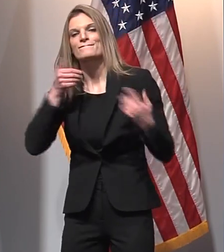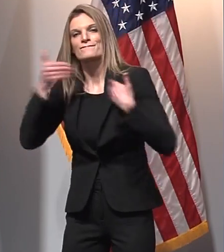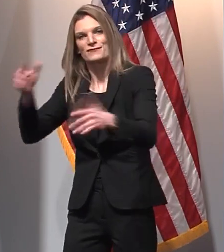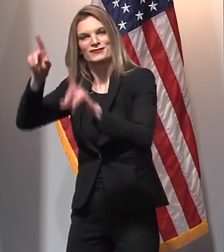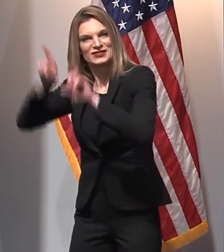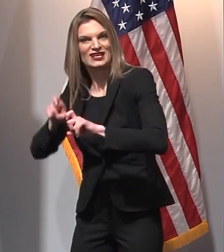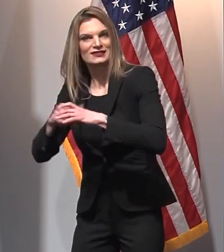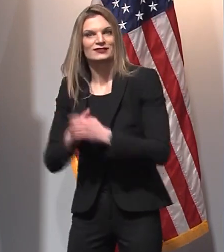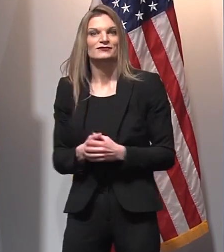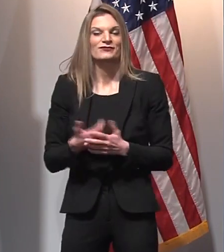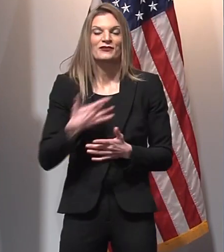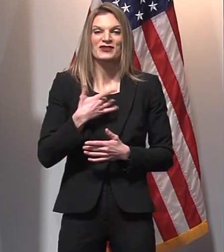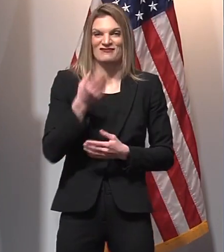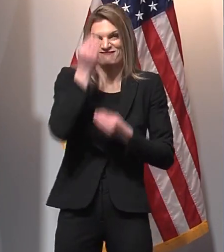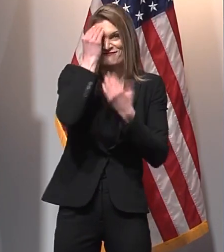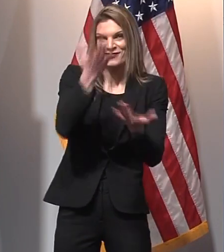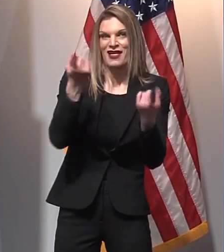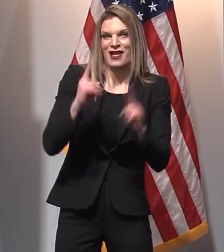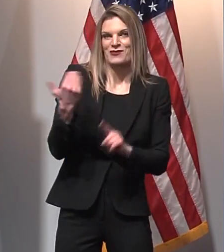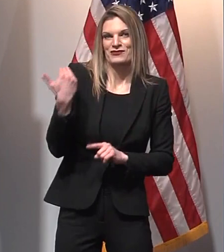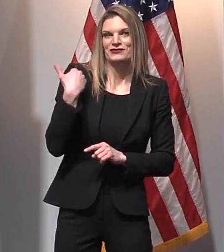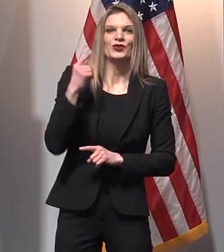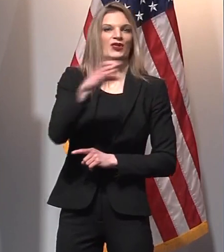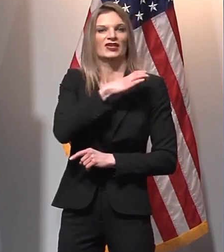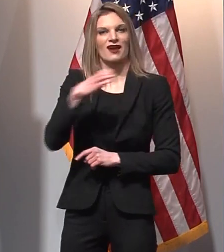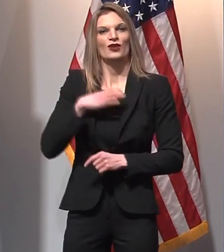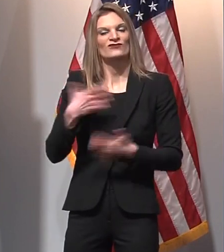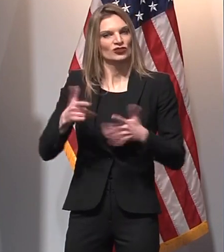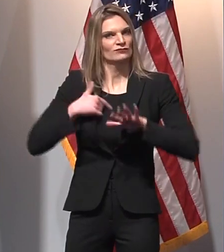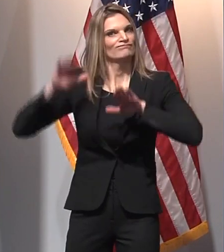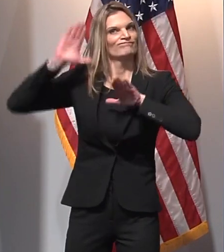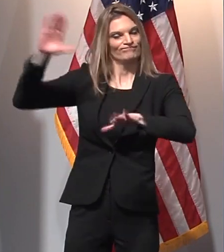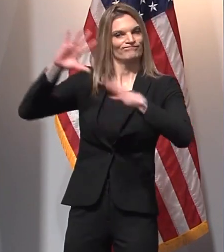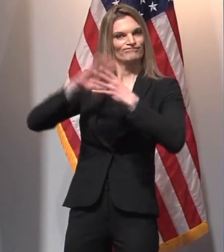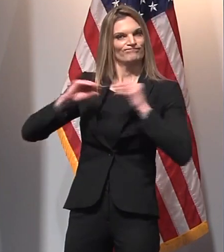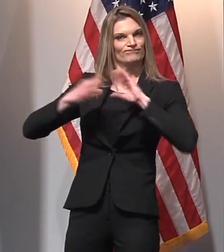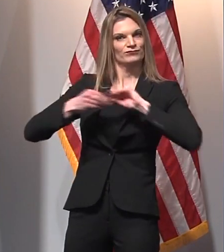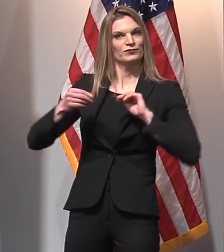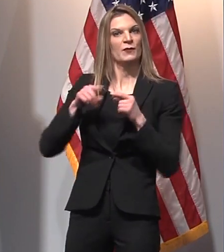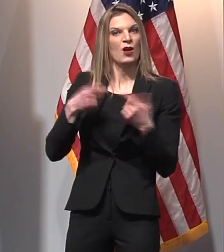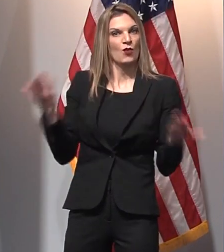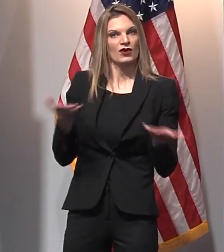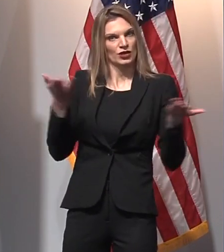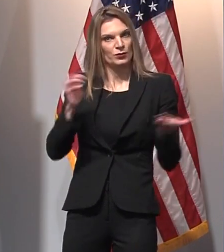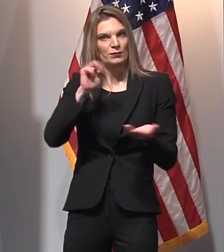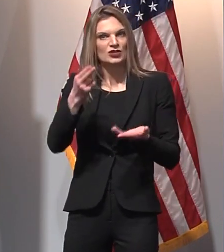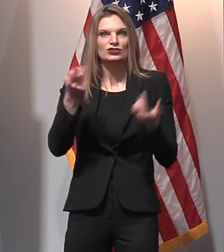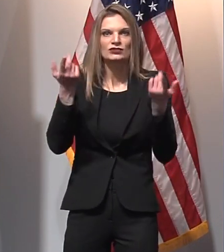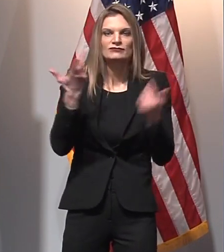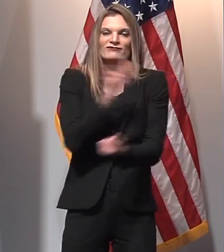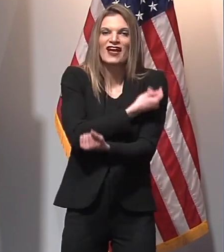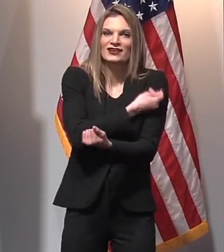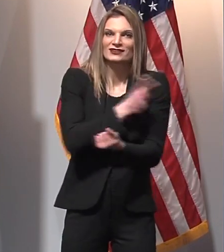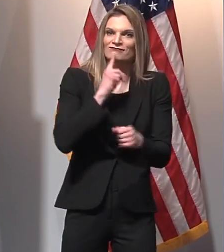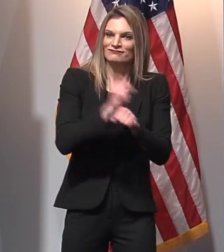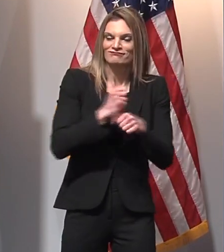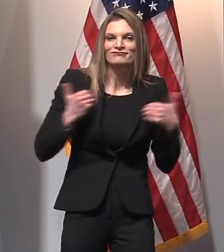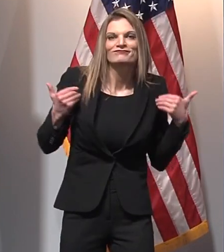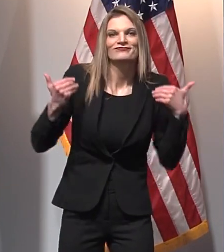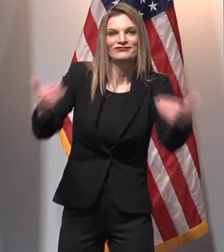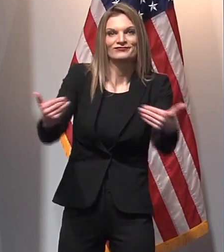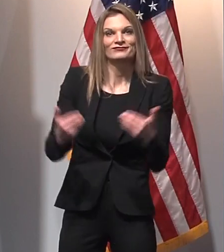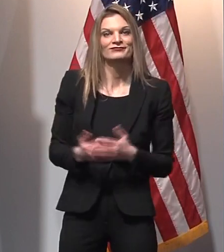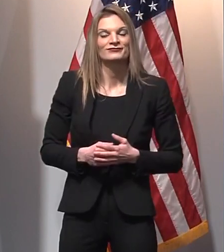honored to testify in Congress this week about Michigan's progress with the COVID-19 vaccine rollout. We have made